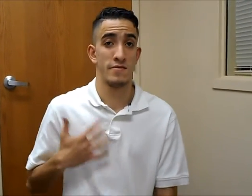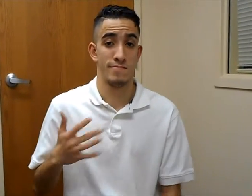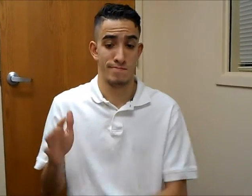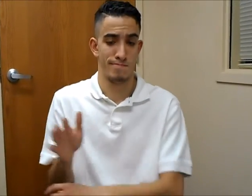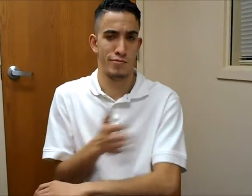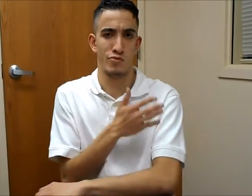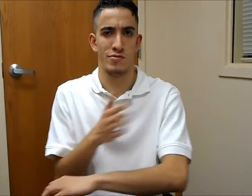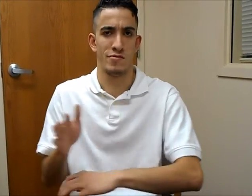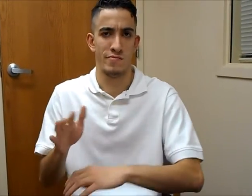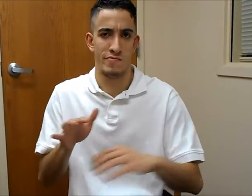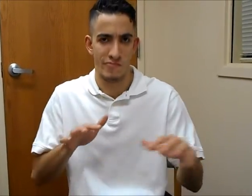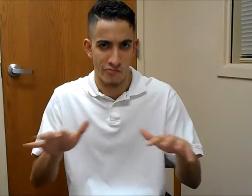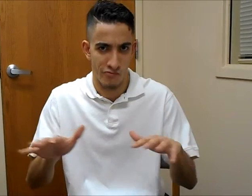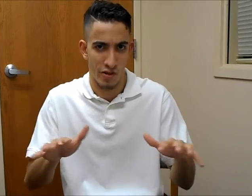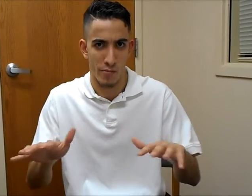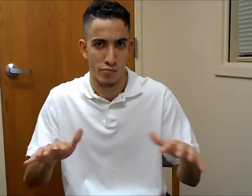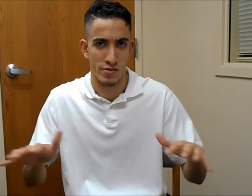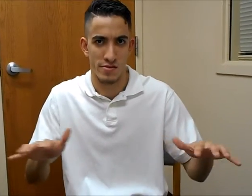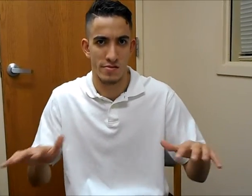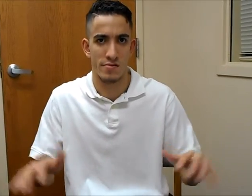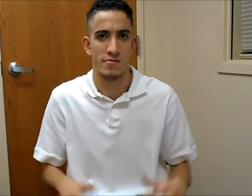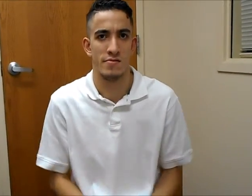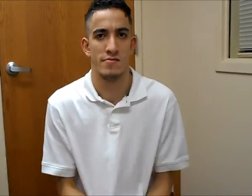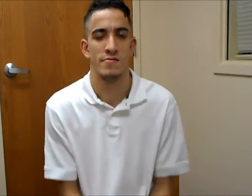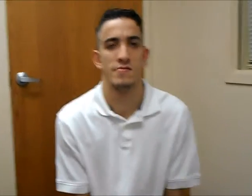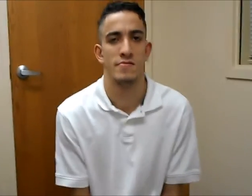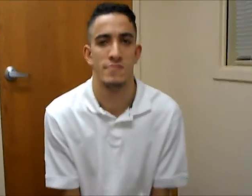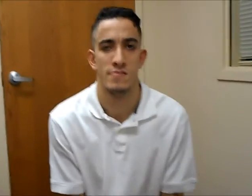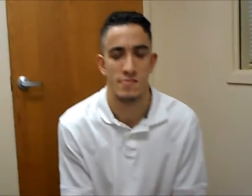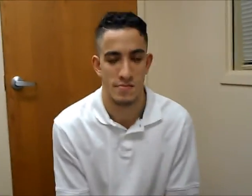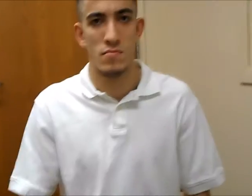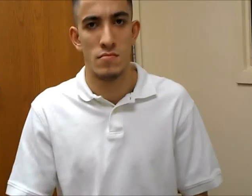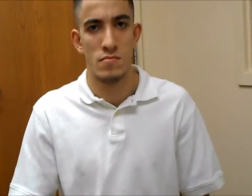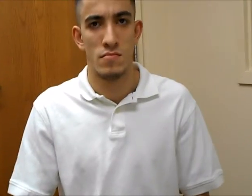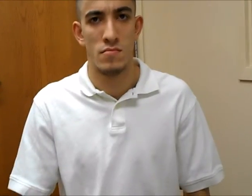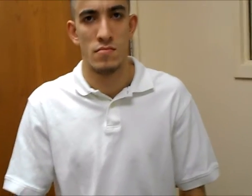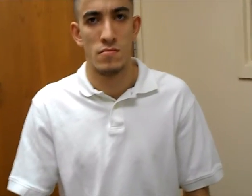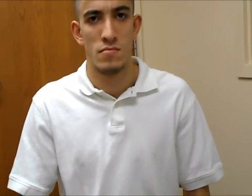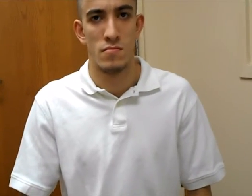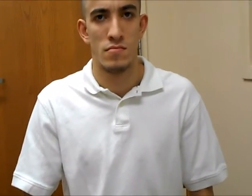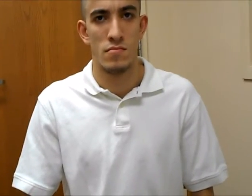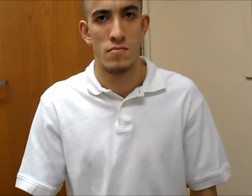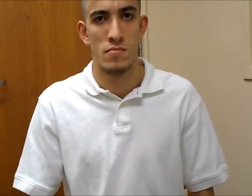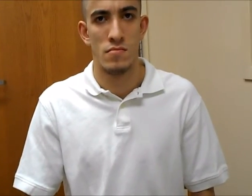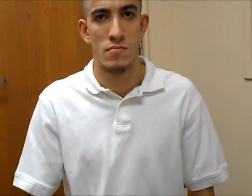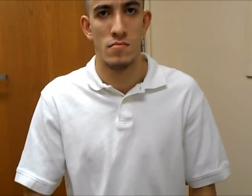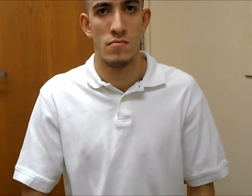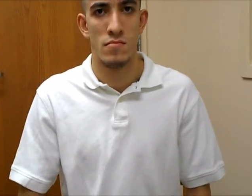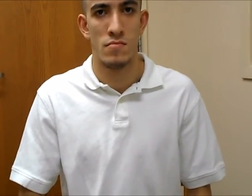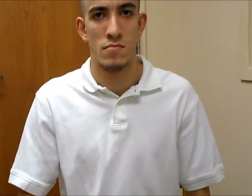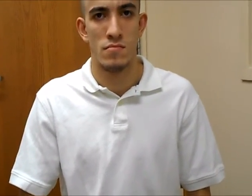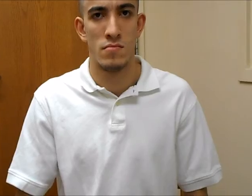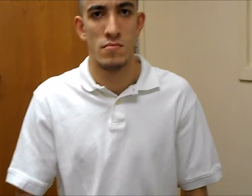Feel the music's vibration. Act 3. Scene 1.